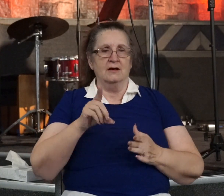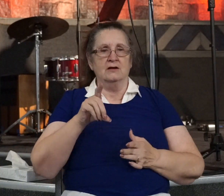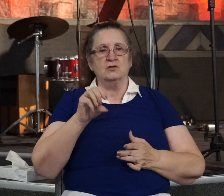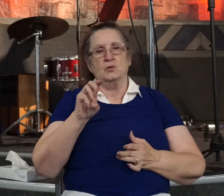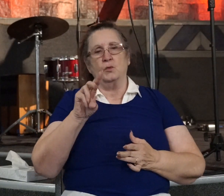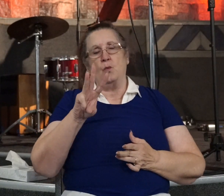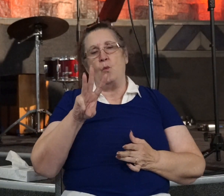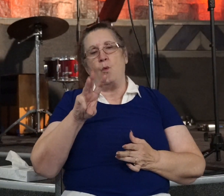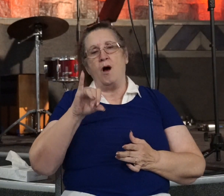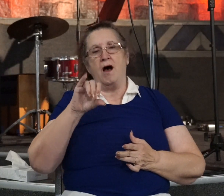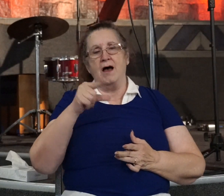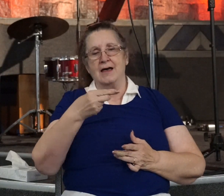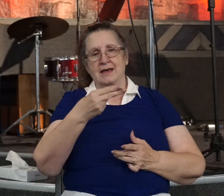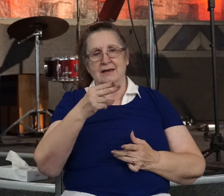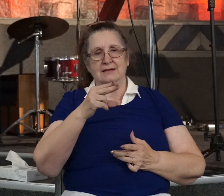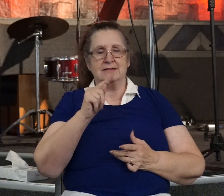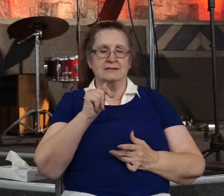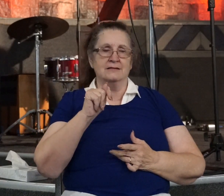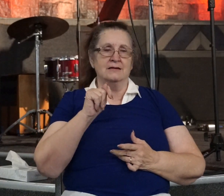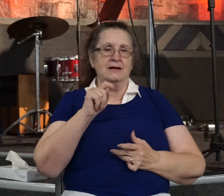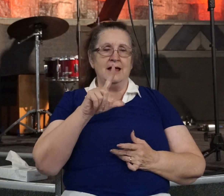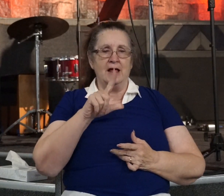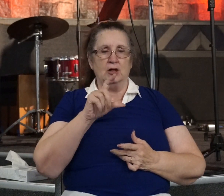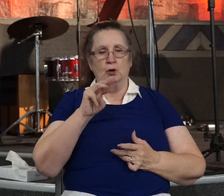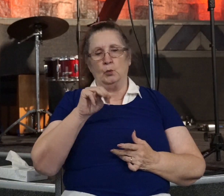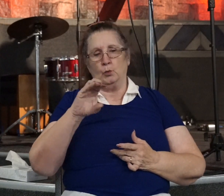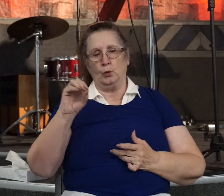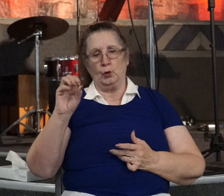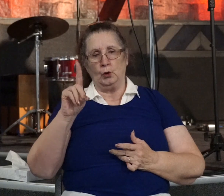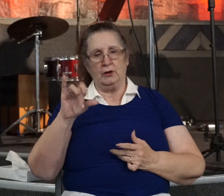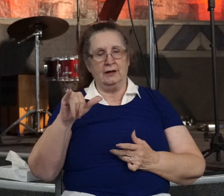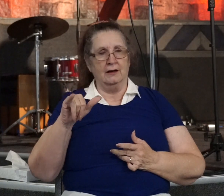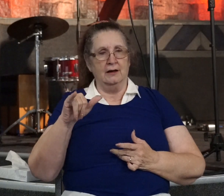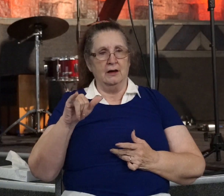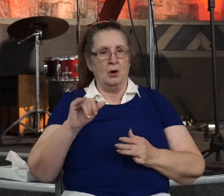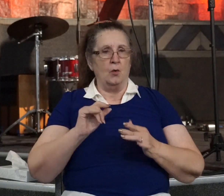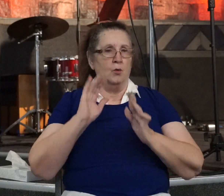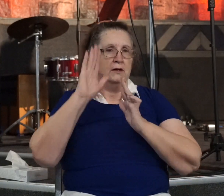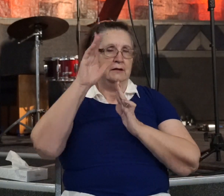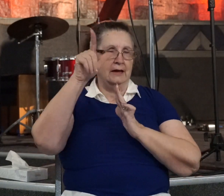would go on one day to become the world's leading evangelist